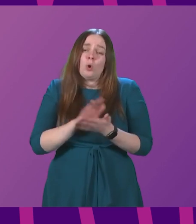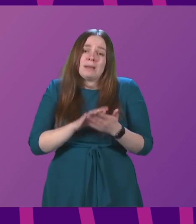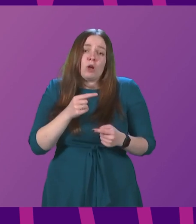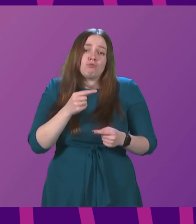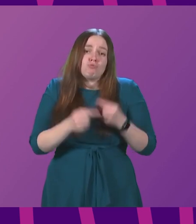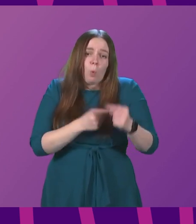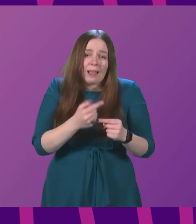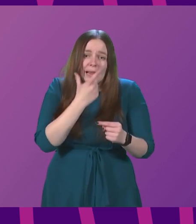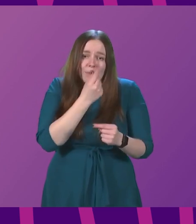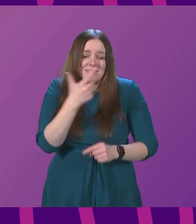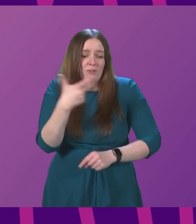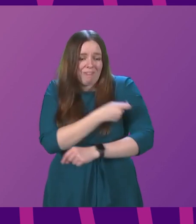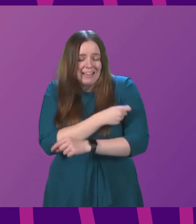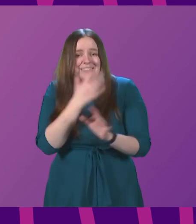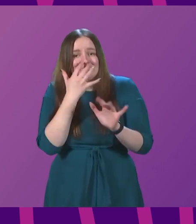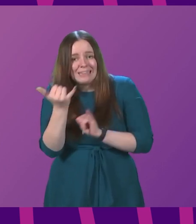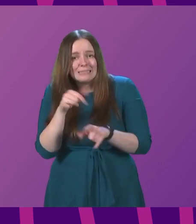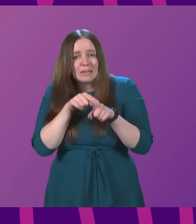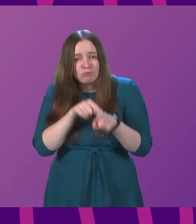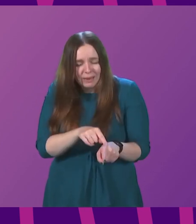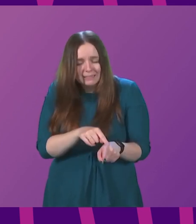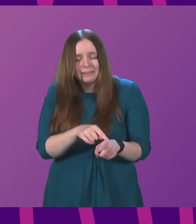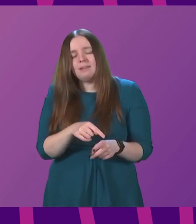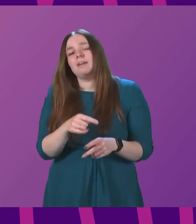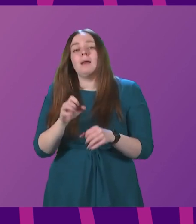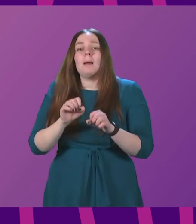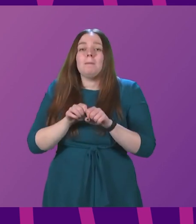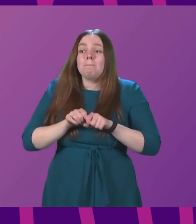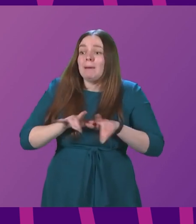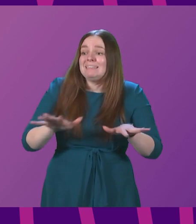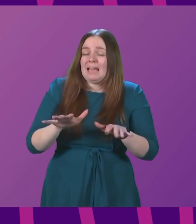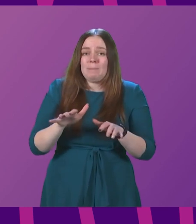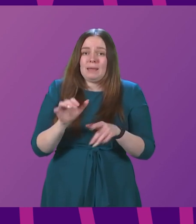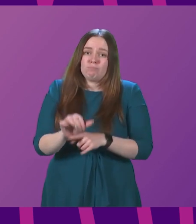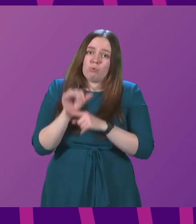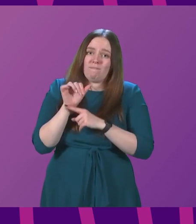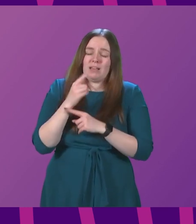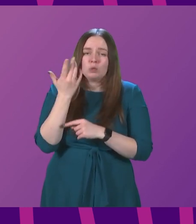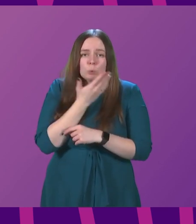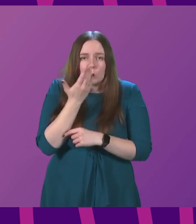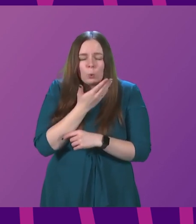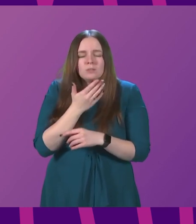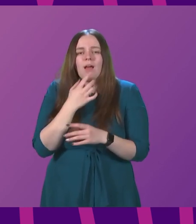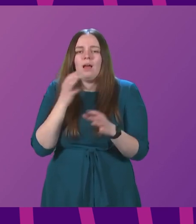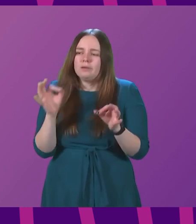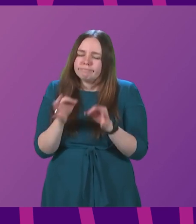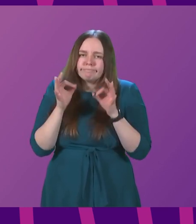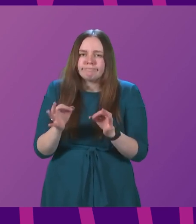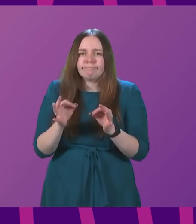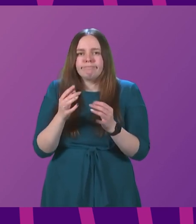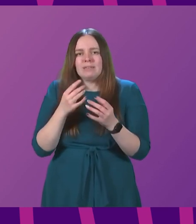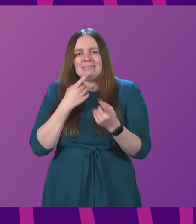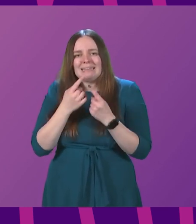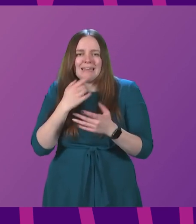vaccines, testing and tracing, pandemic-proofing our schools, and crucially, proper data sharing and parliamentary scrutiny.